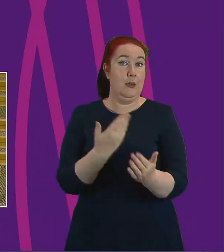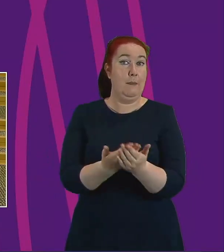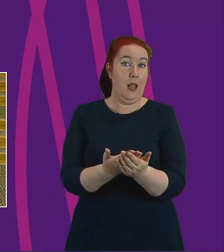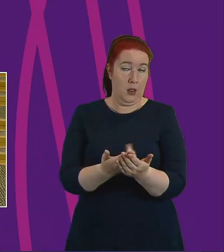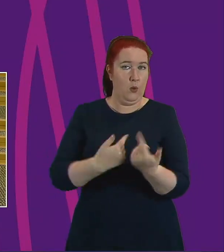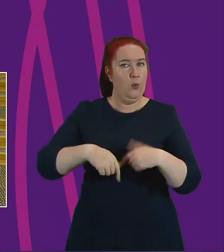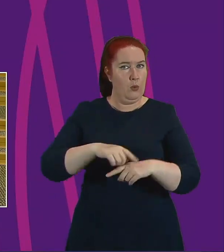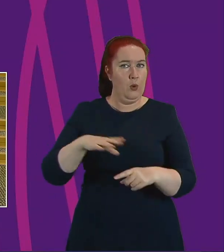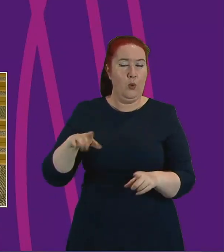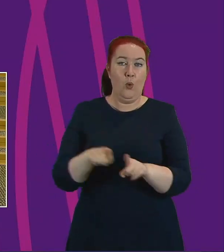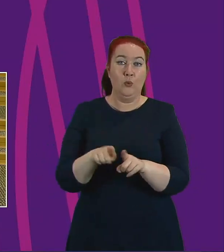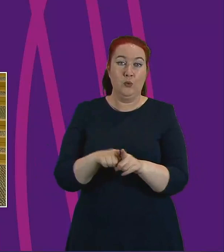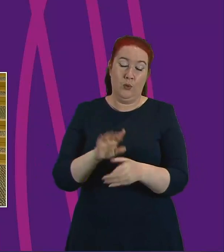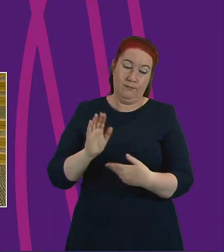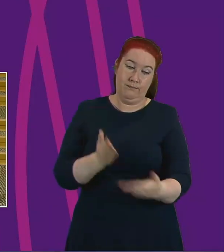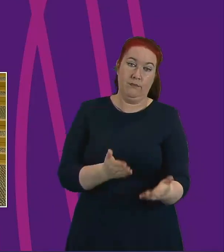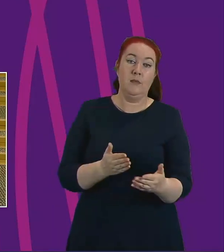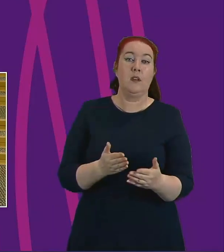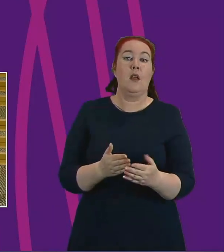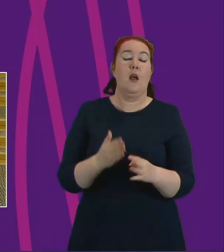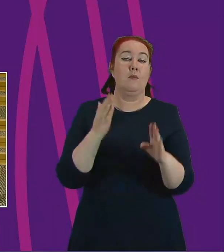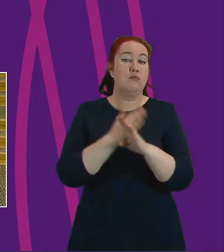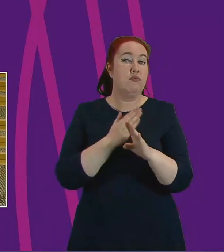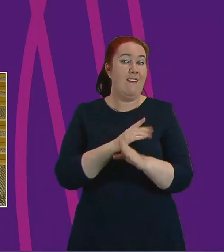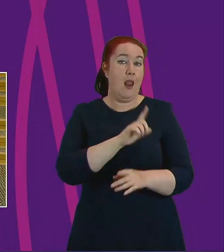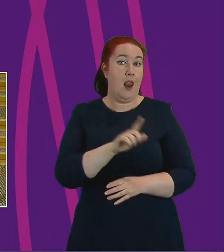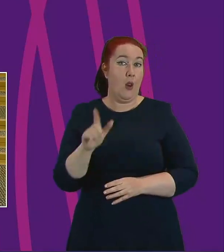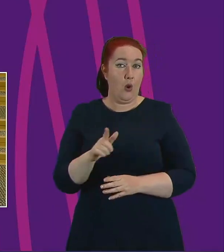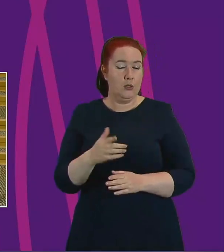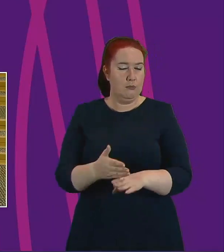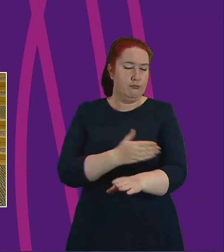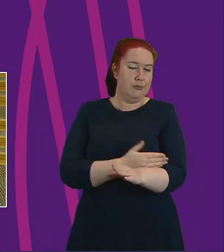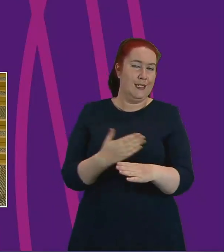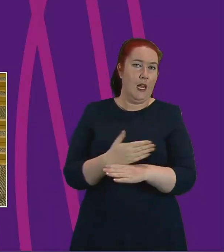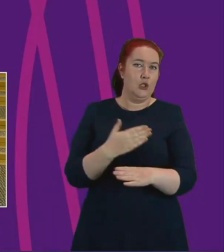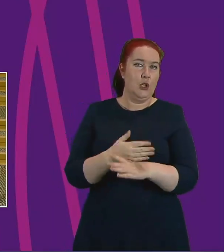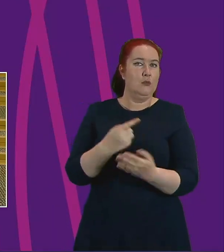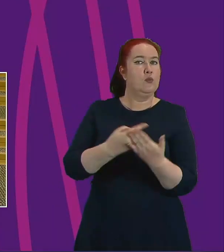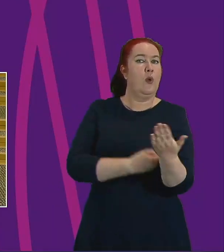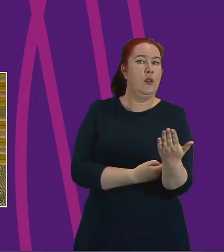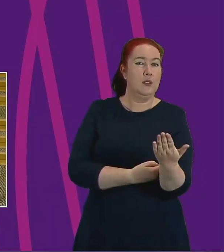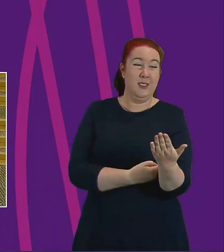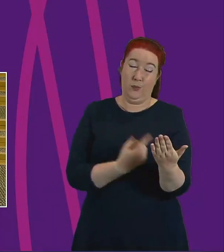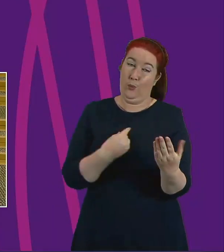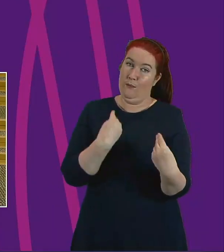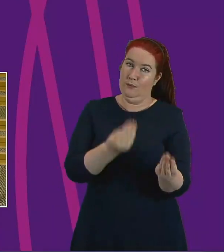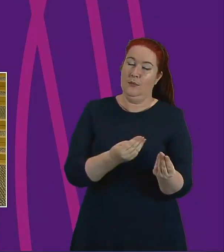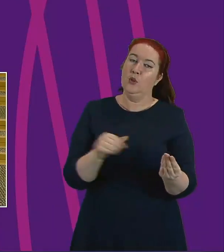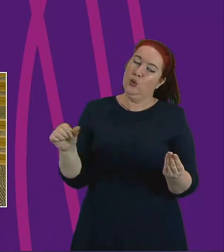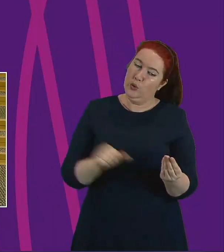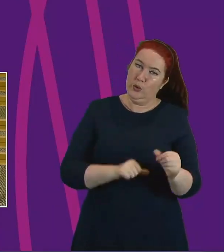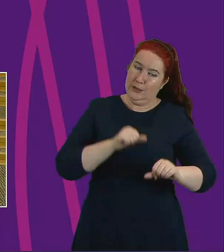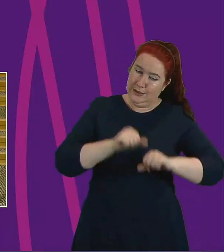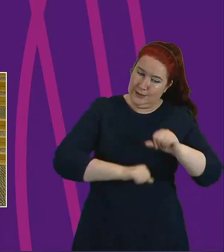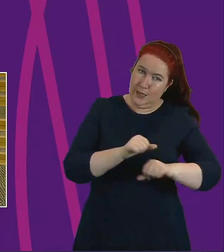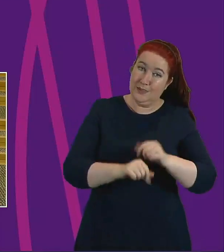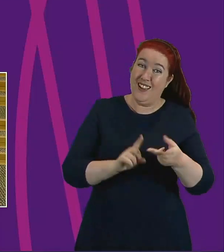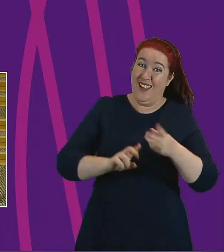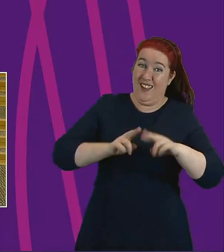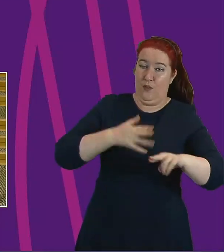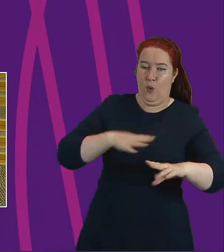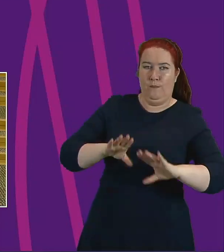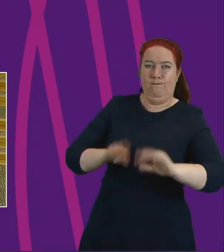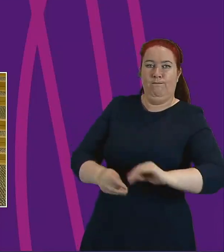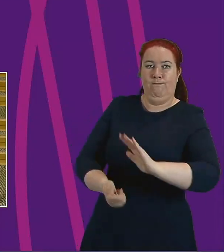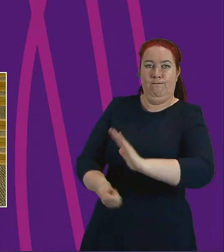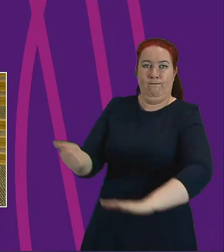introducing private landlord pre-action protocols to introduce a series of steps a landlord should comply with when seeking to end a tenancy